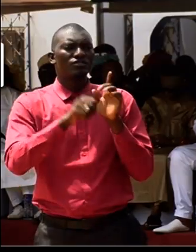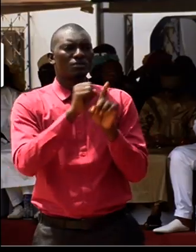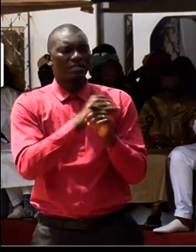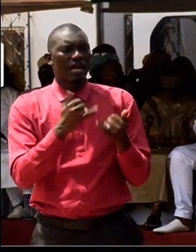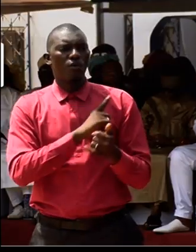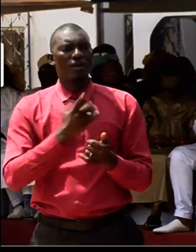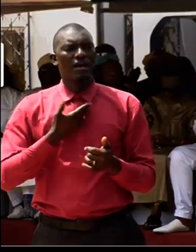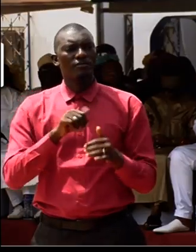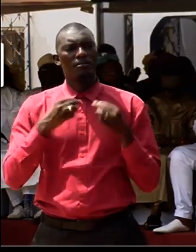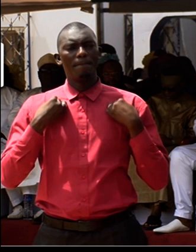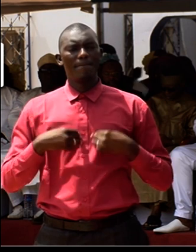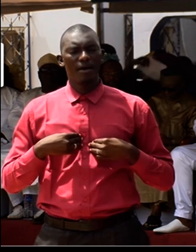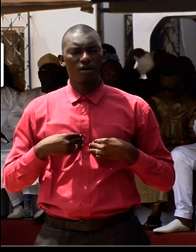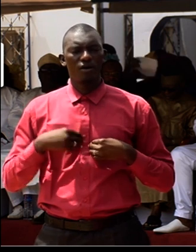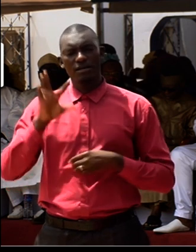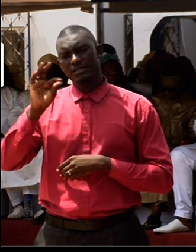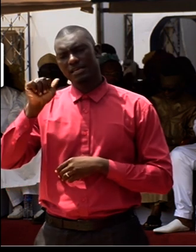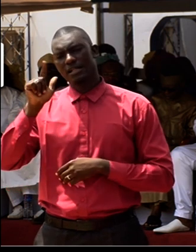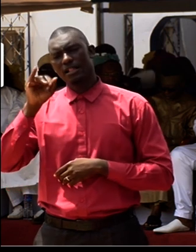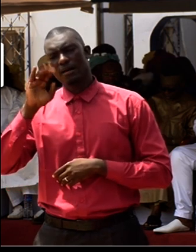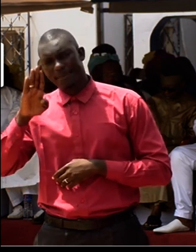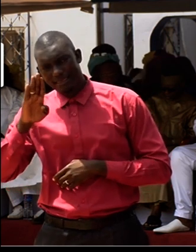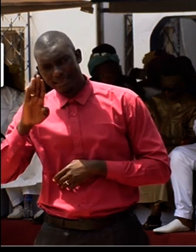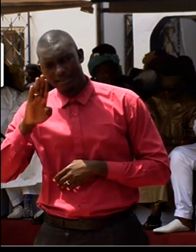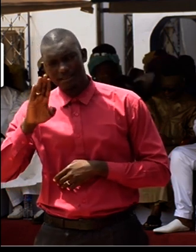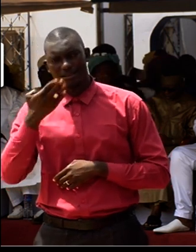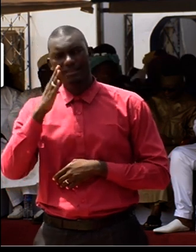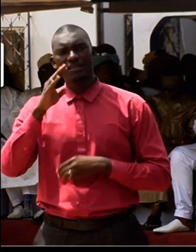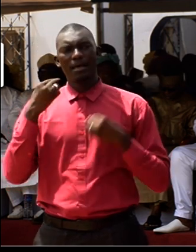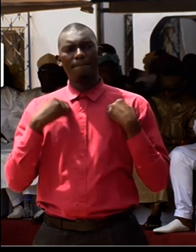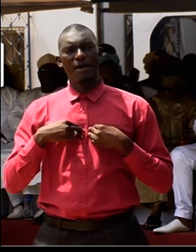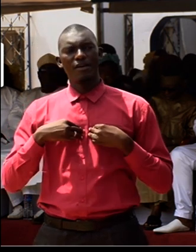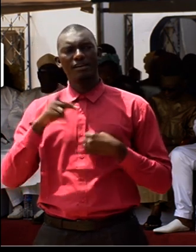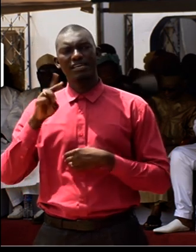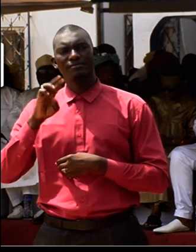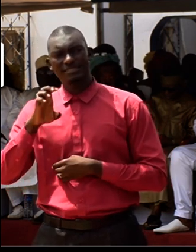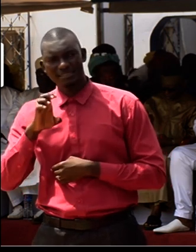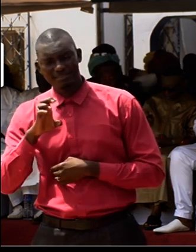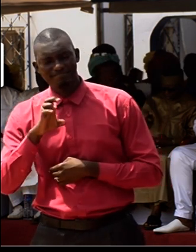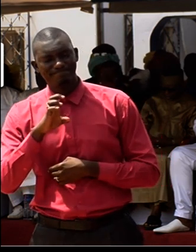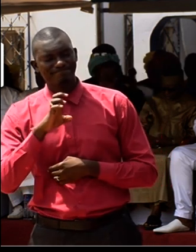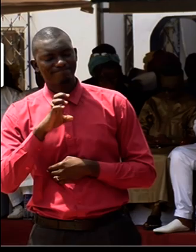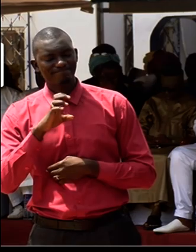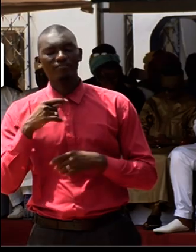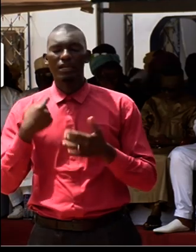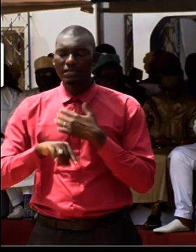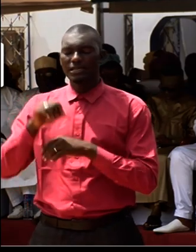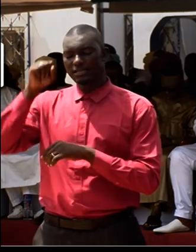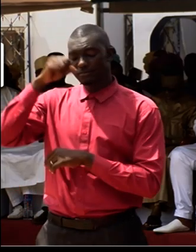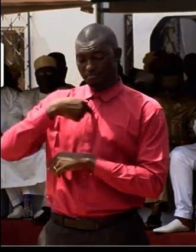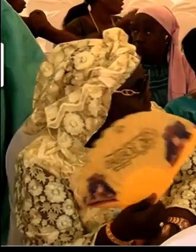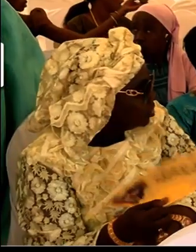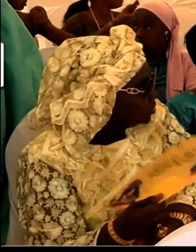our Lord Mayor, Talib Ahmad Ben-Souda. As the president of Galga,